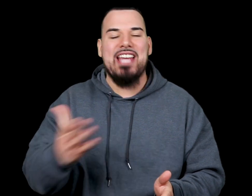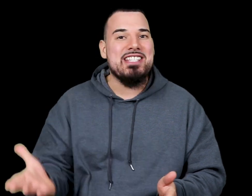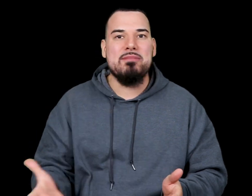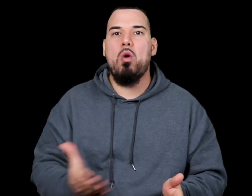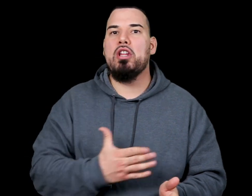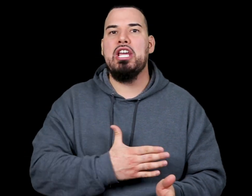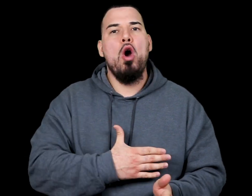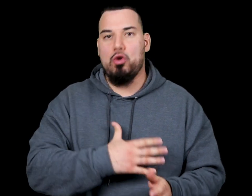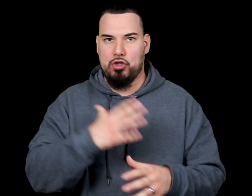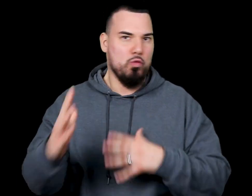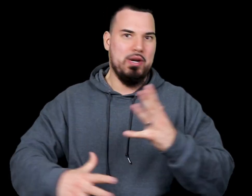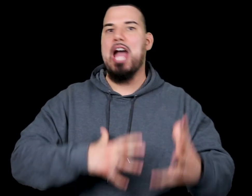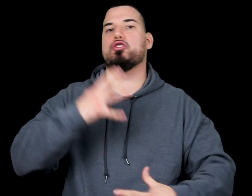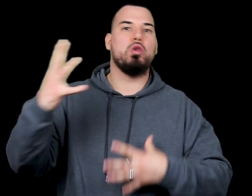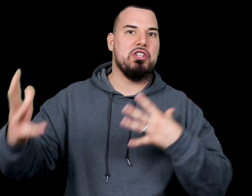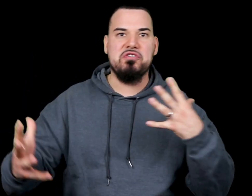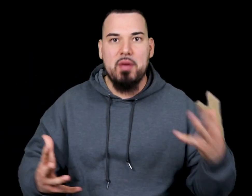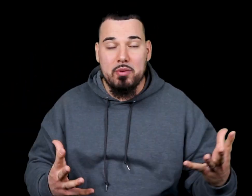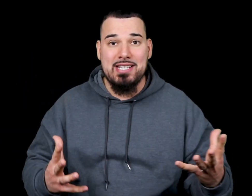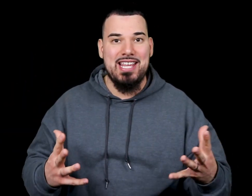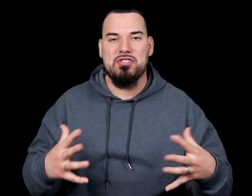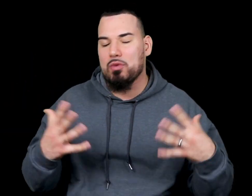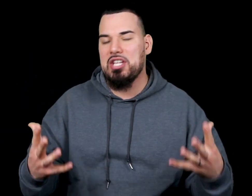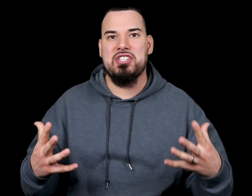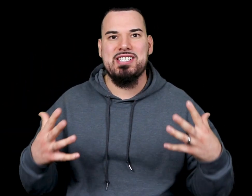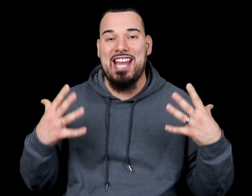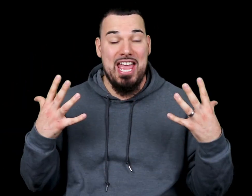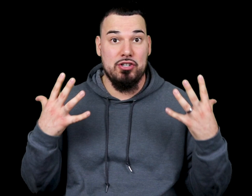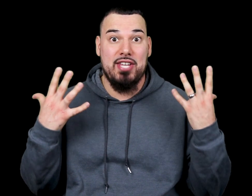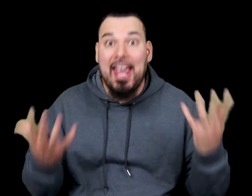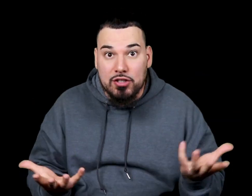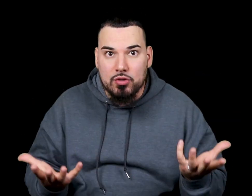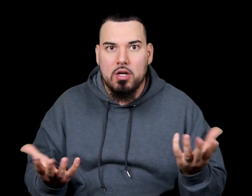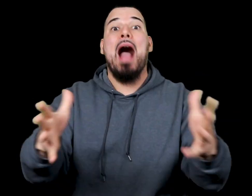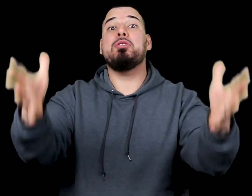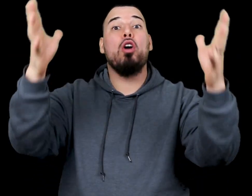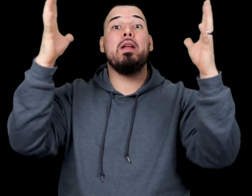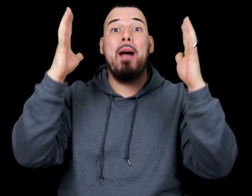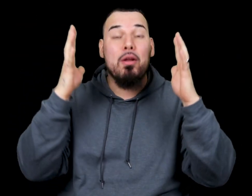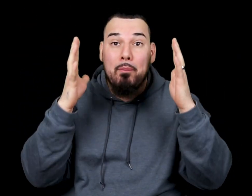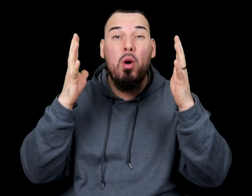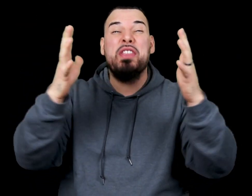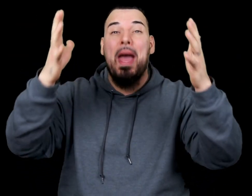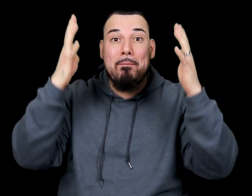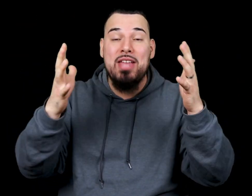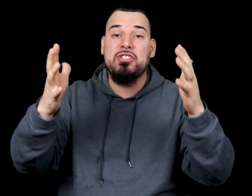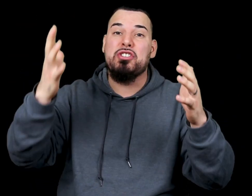testimony or supernatural experience that's really just going to entertain you. I'm talking about a book that mentions